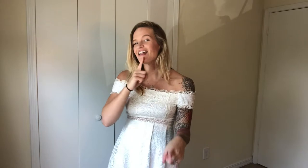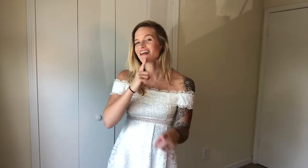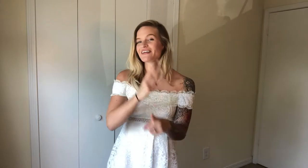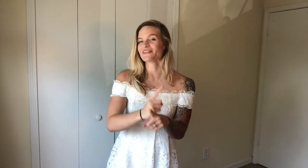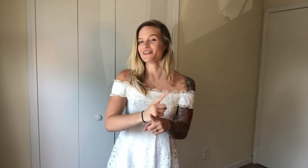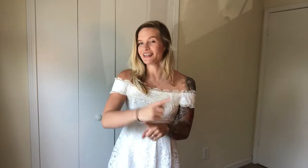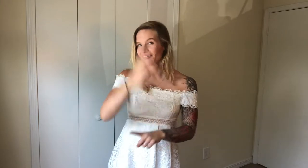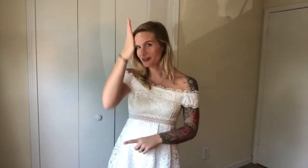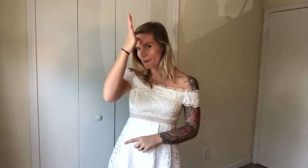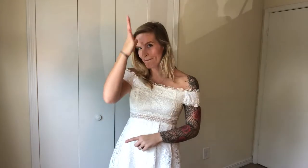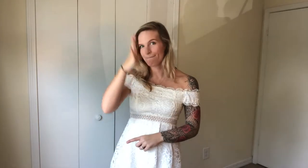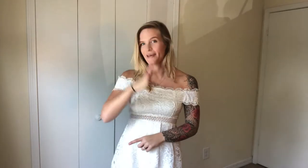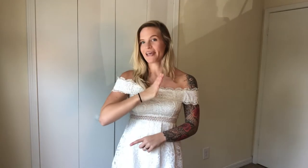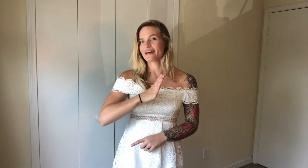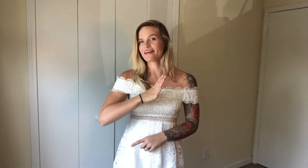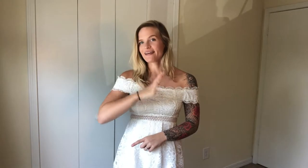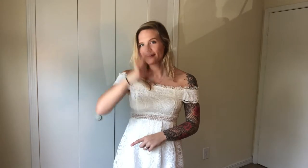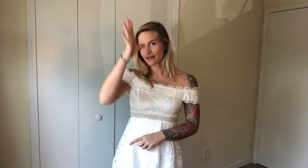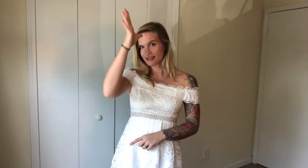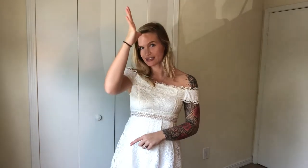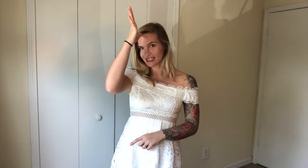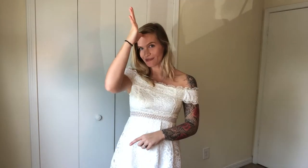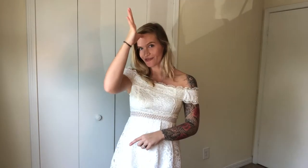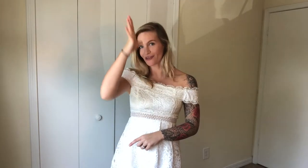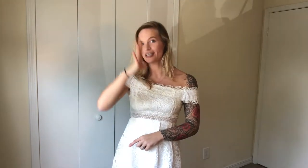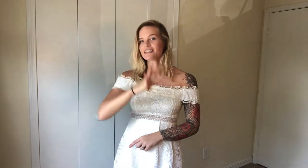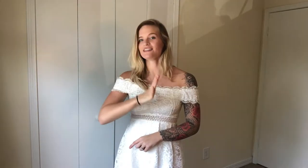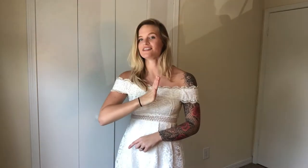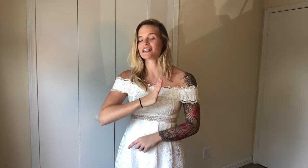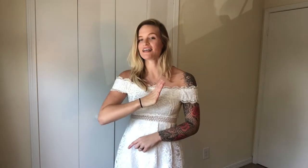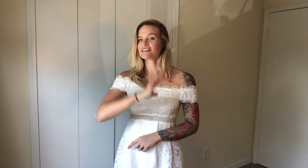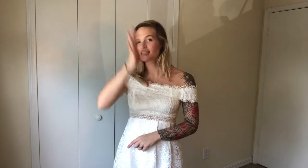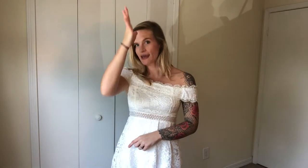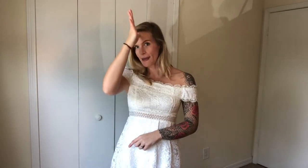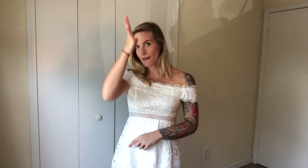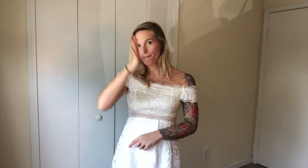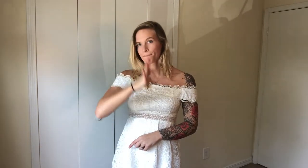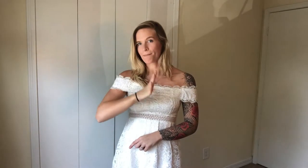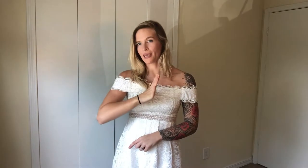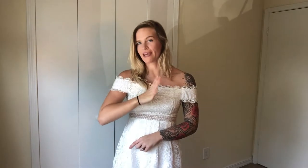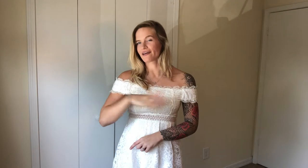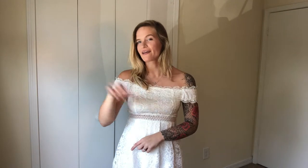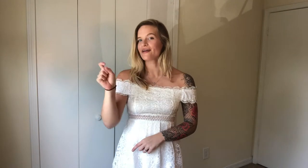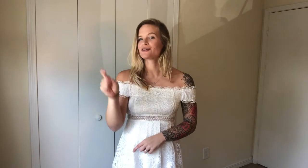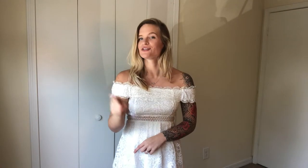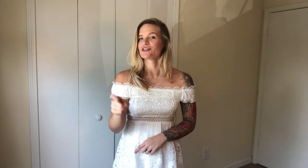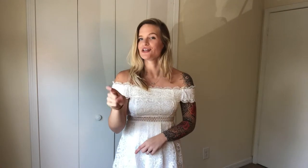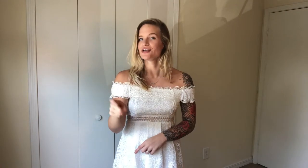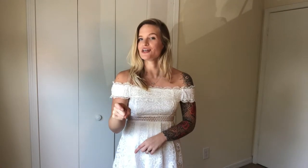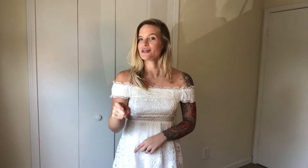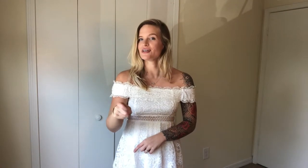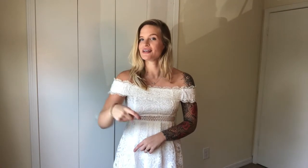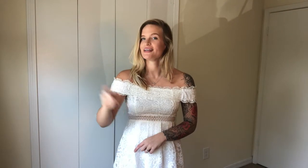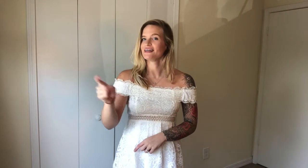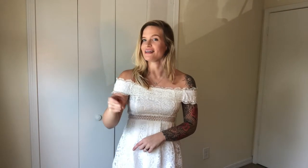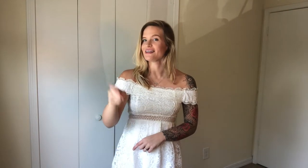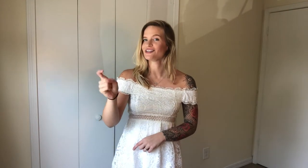Like a real man, tap your forehead, your chest. Man, should, need,